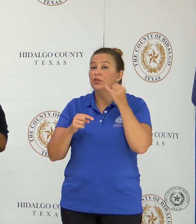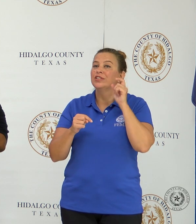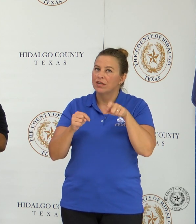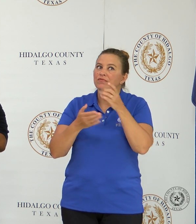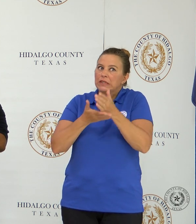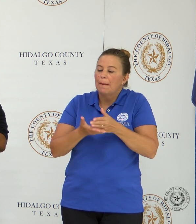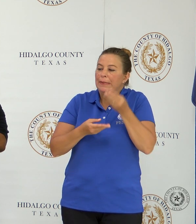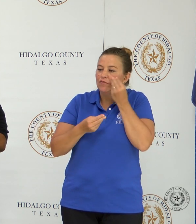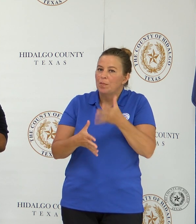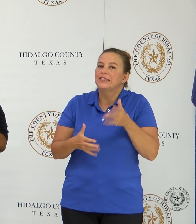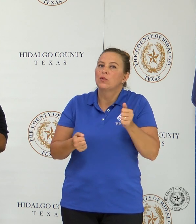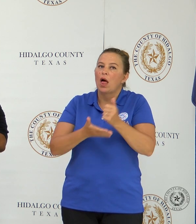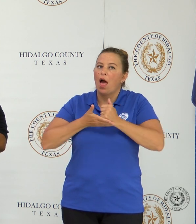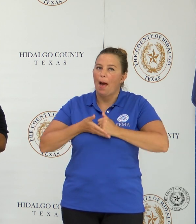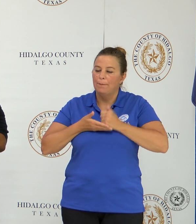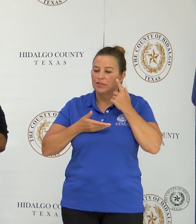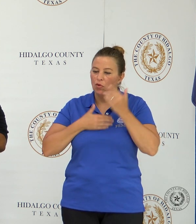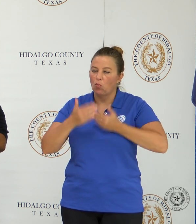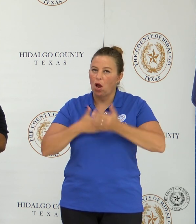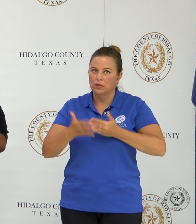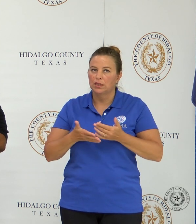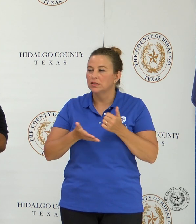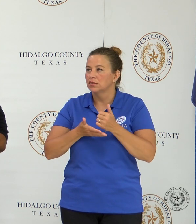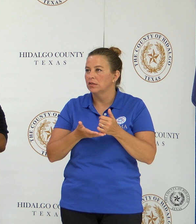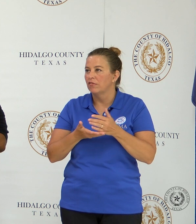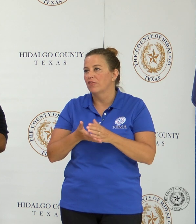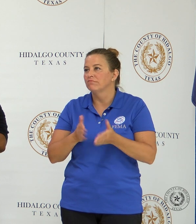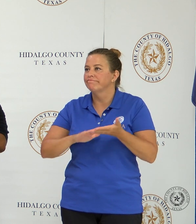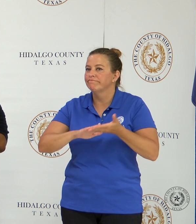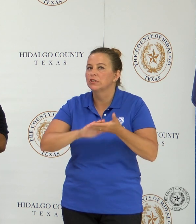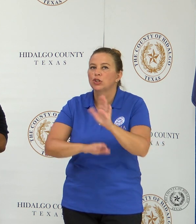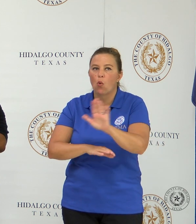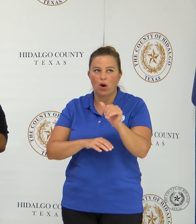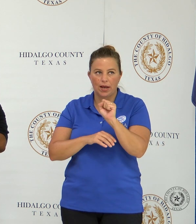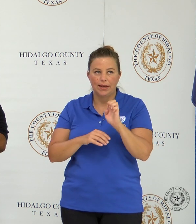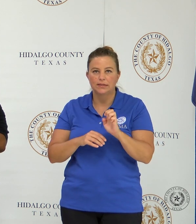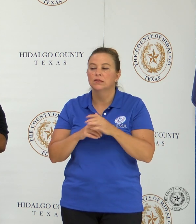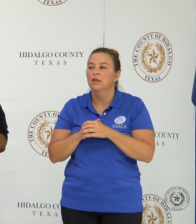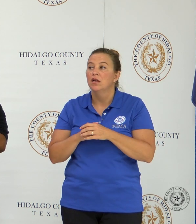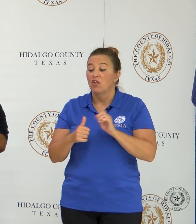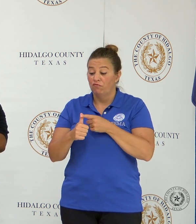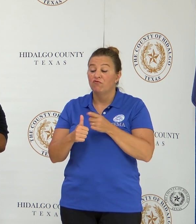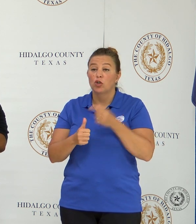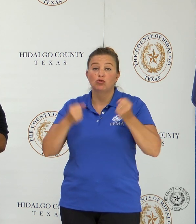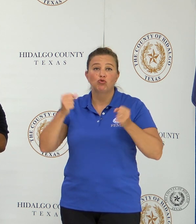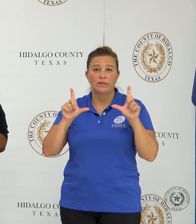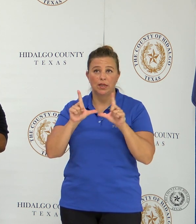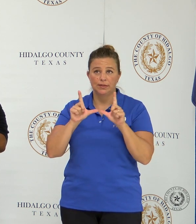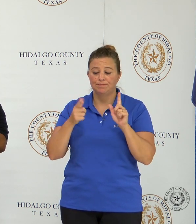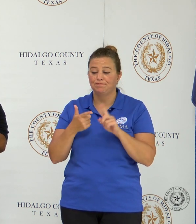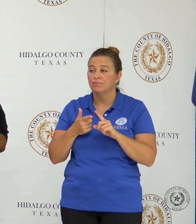of information that would be useful in the process of getting your case expedited. The first would, of course, be your driver license.